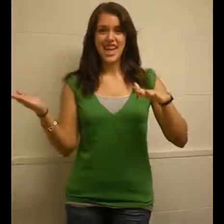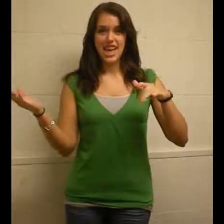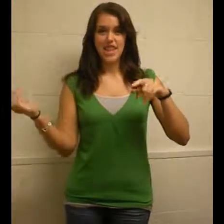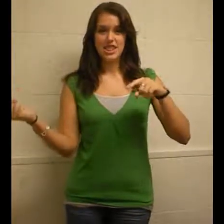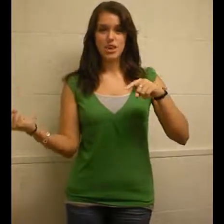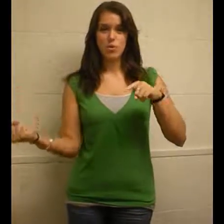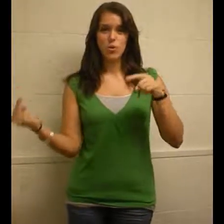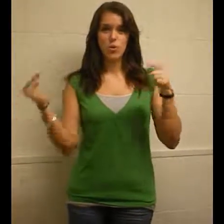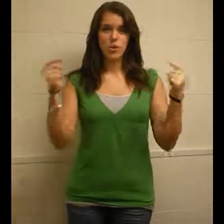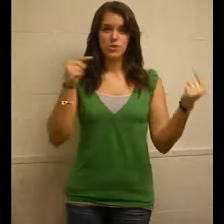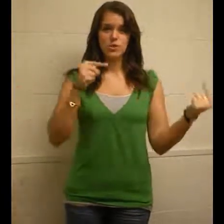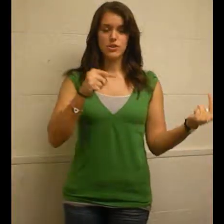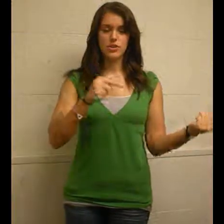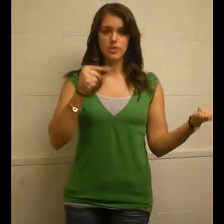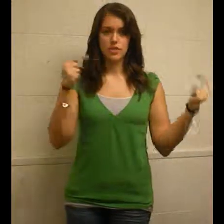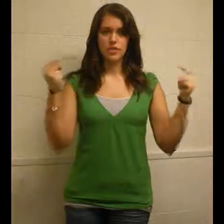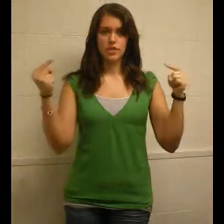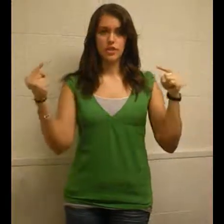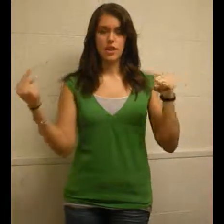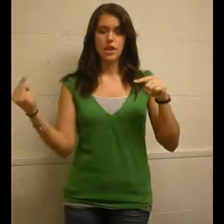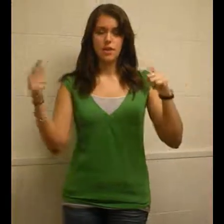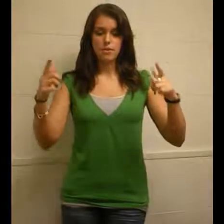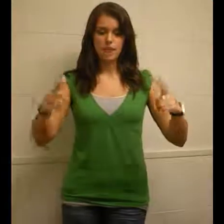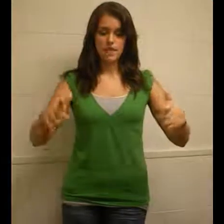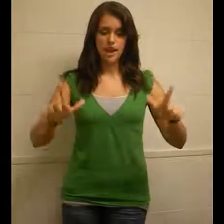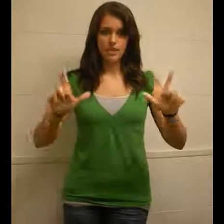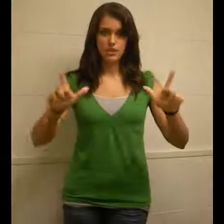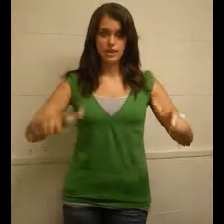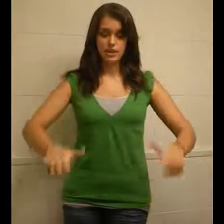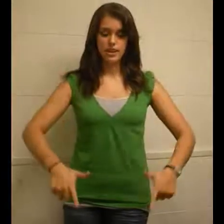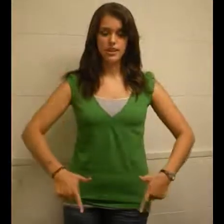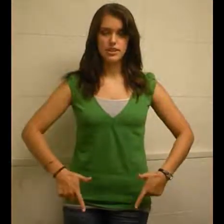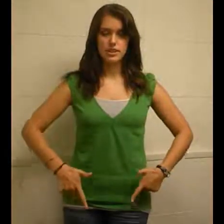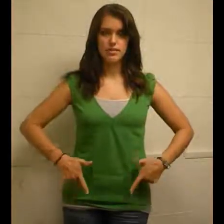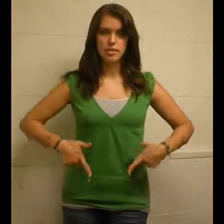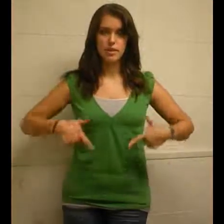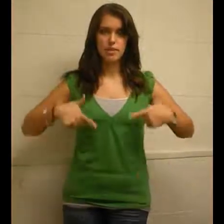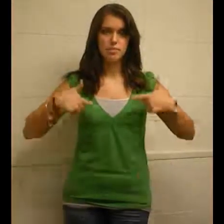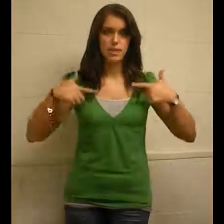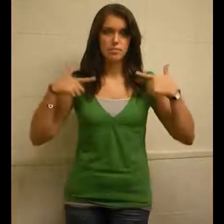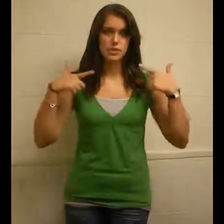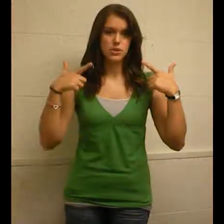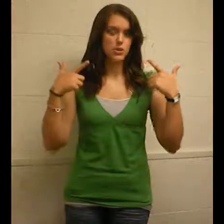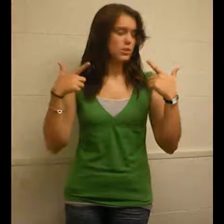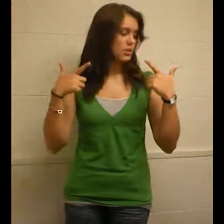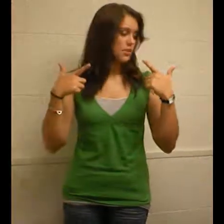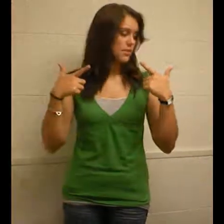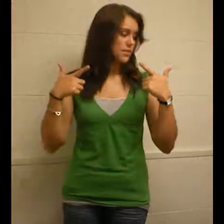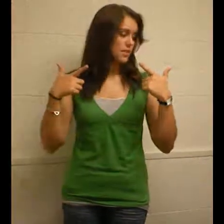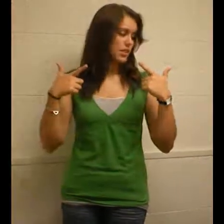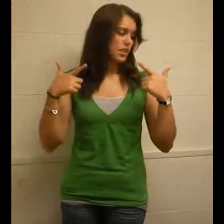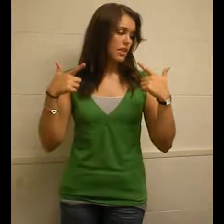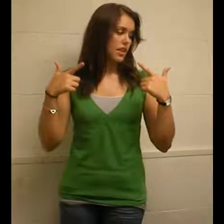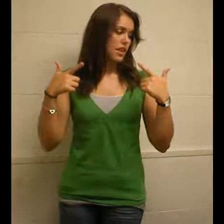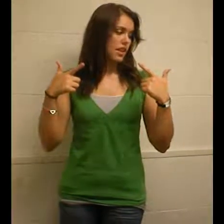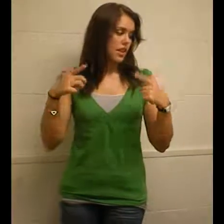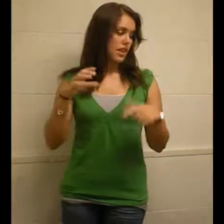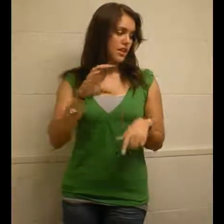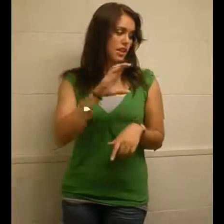then Wars, with Life, two L's, from your hips up to your shoulders. And